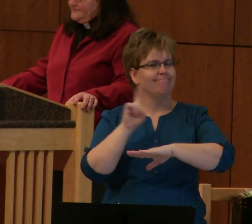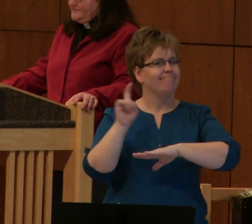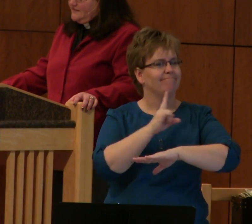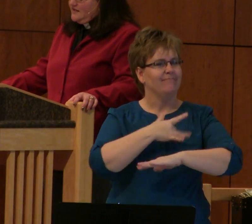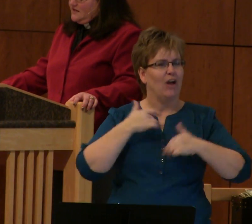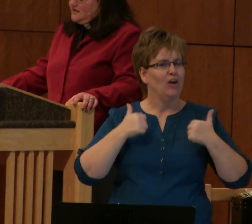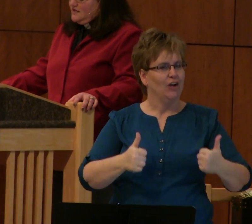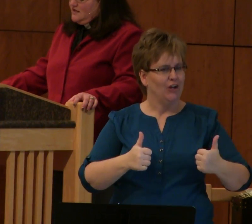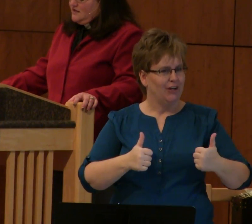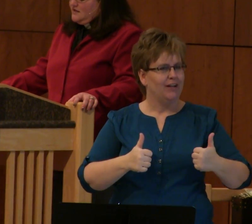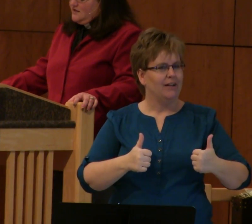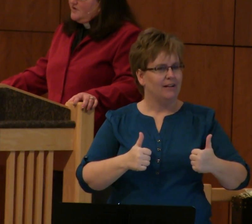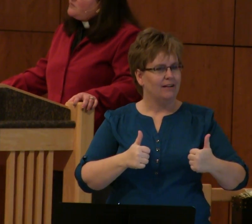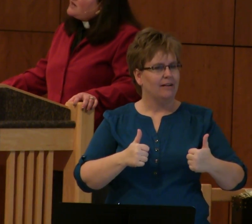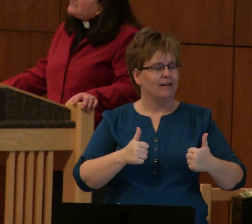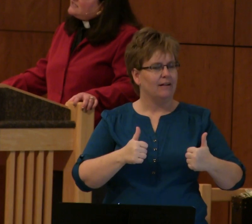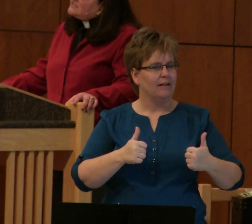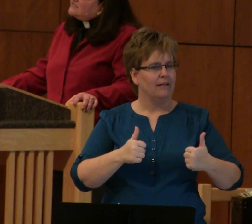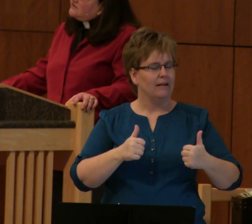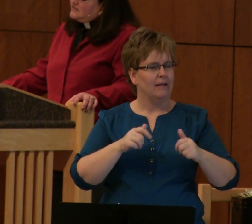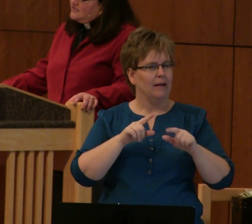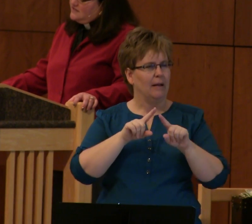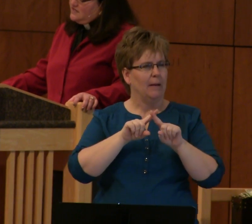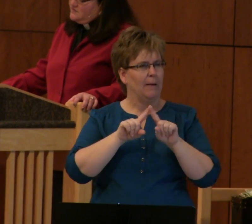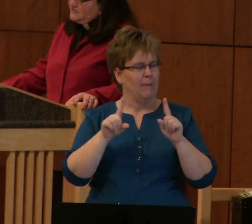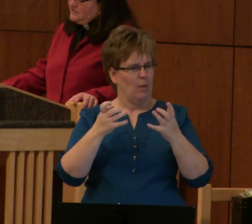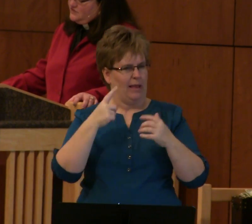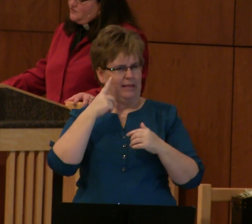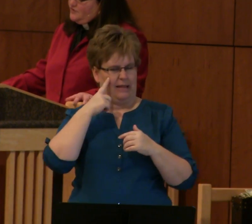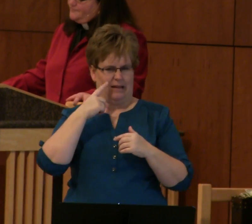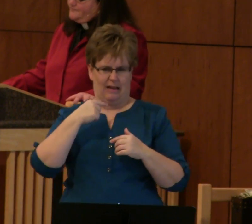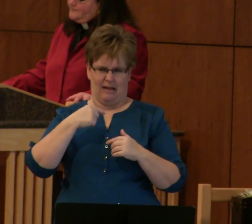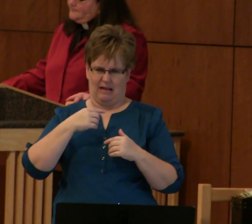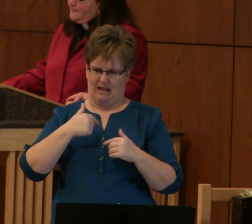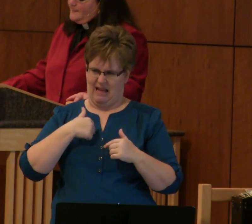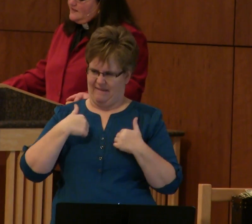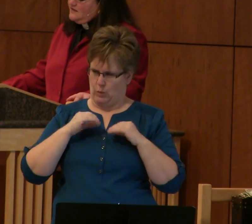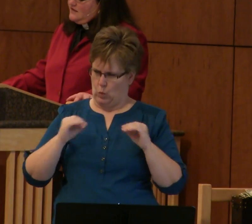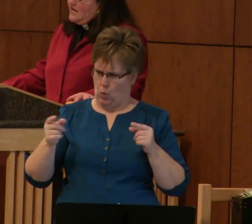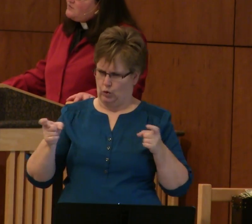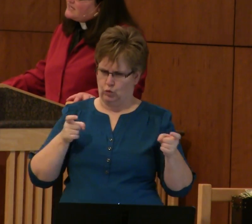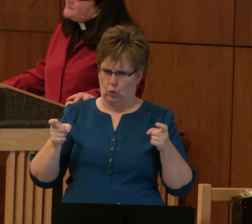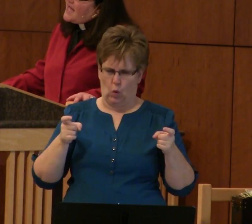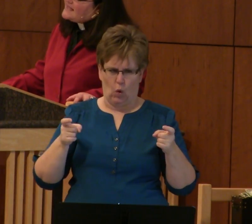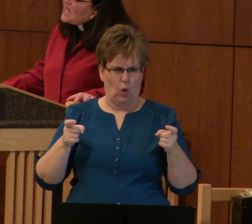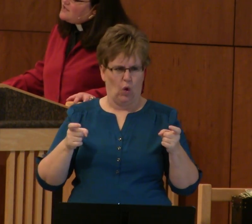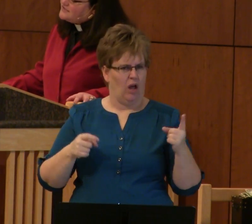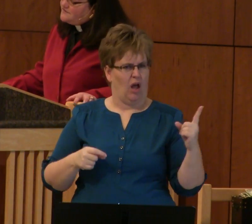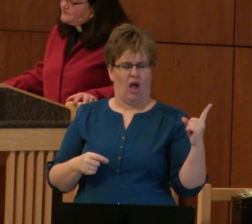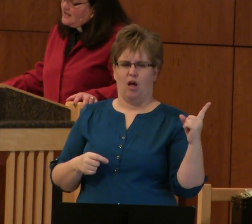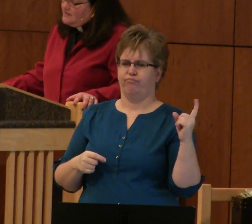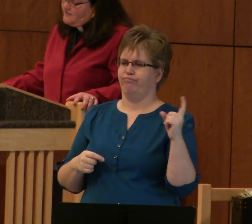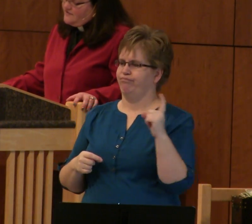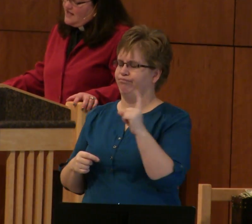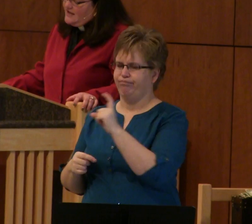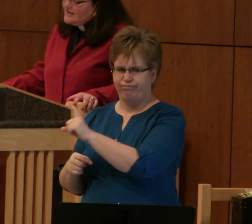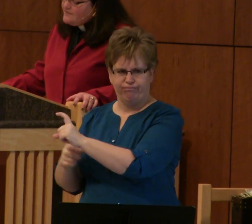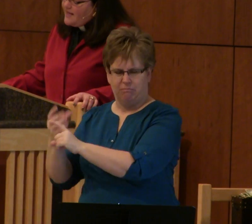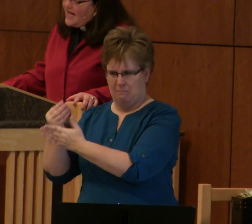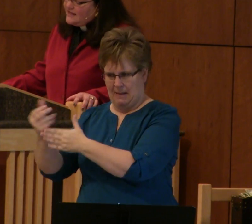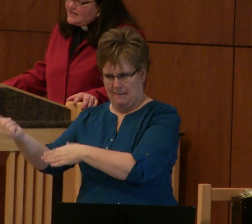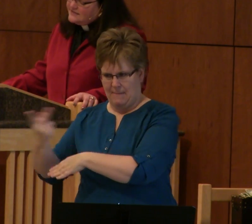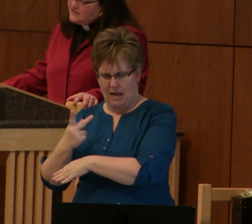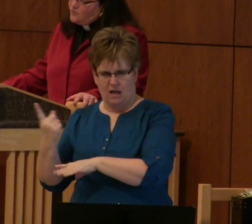pockets. But he wanted to continue to think that he was in control. And he walked back out of the realm of